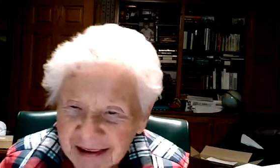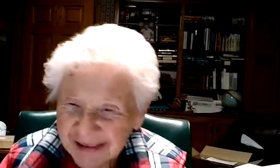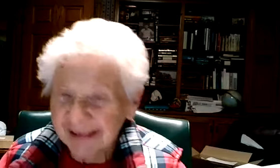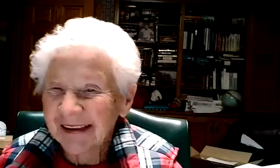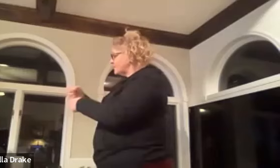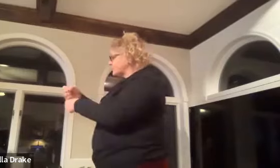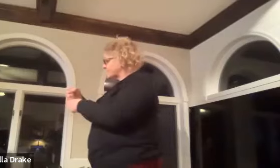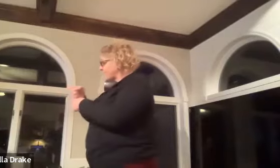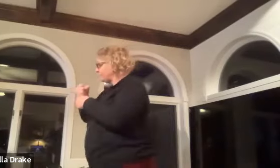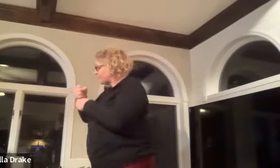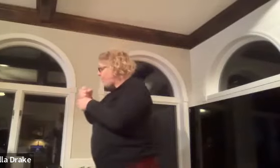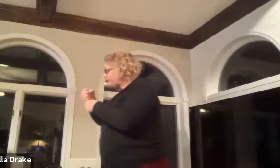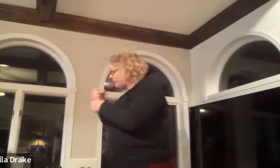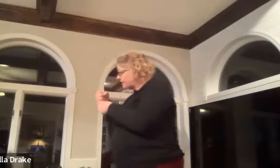no this is a sign for coffee